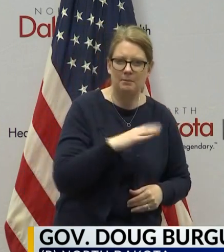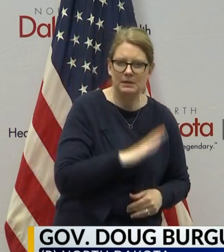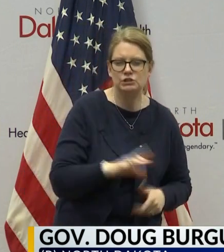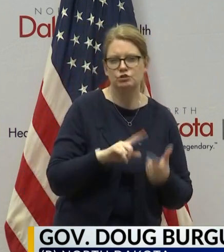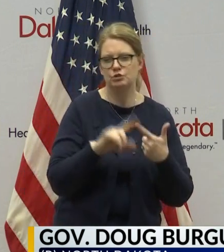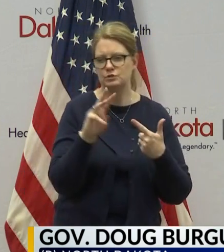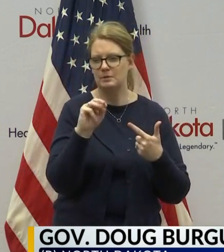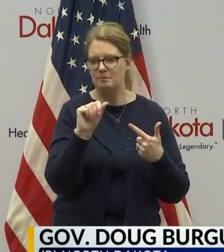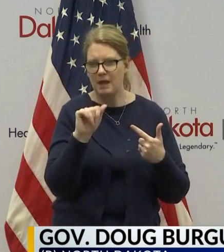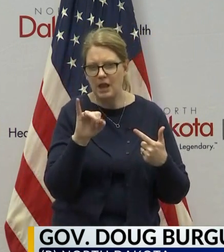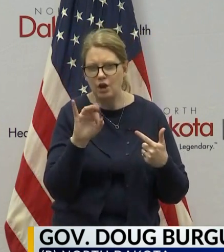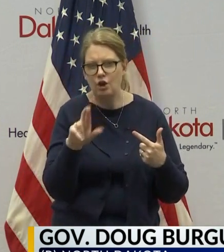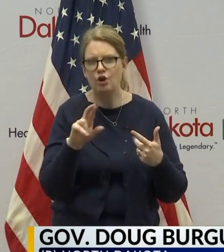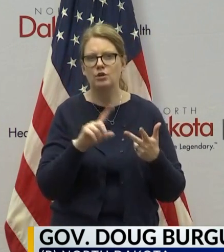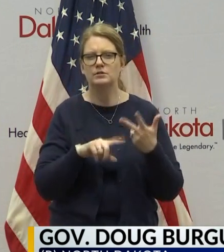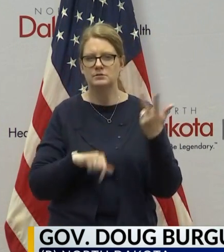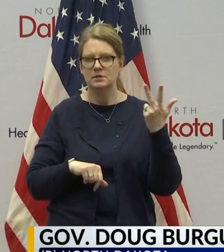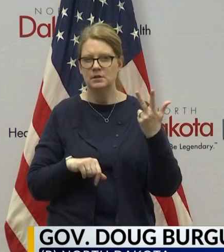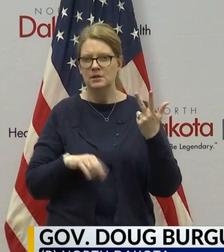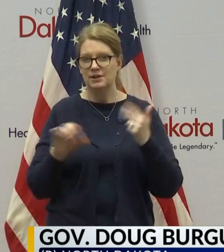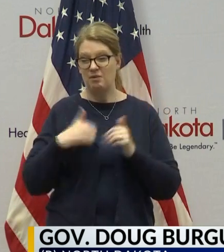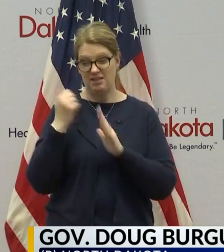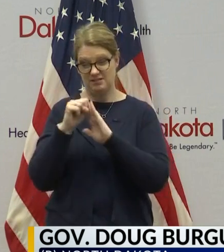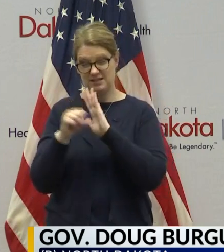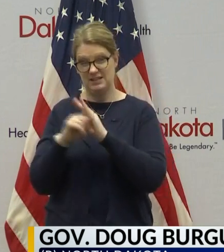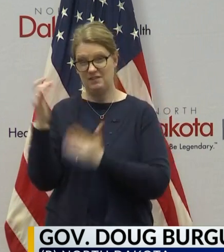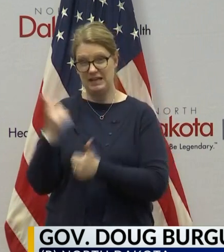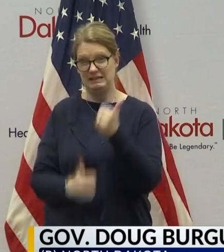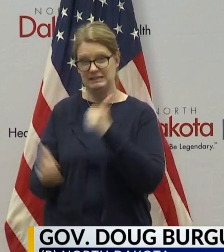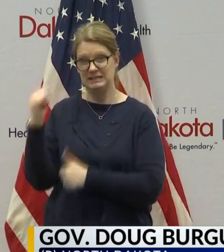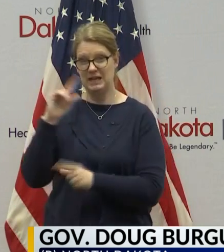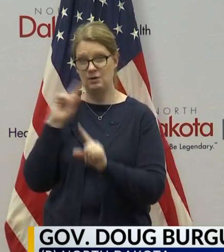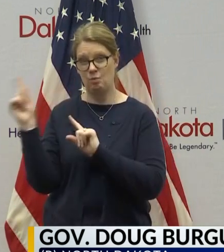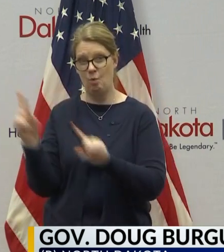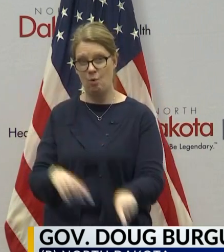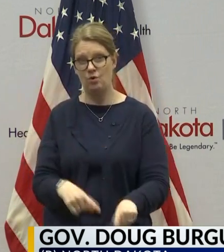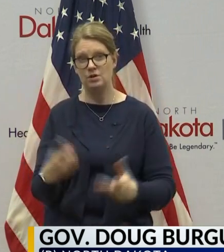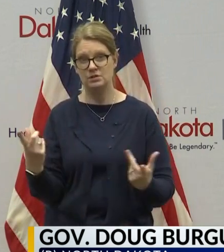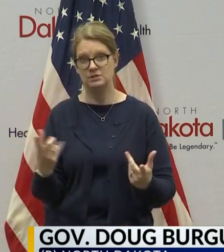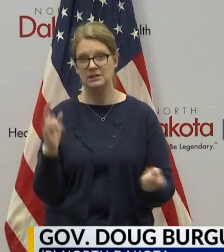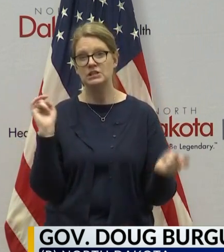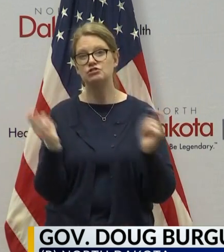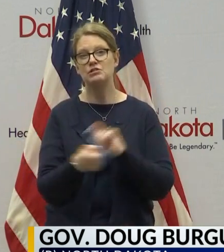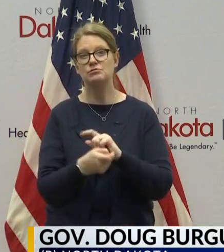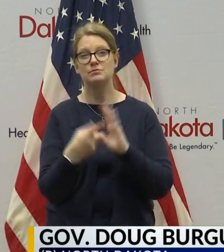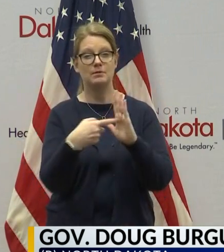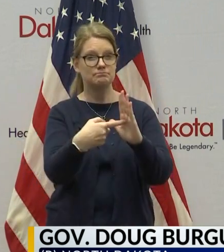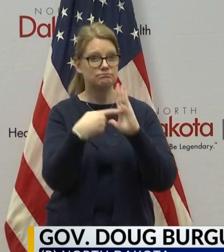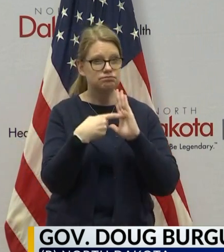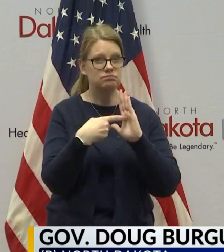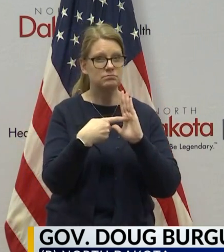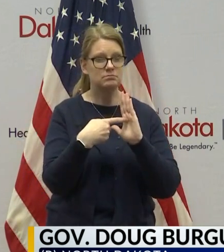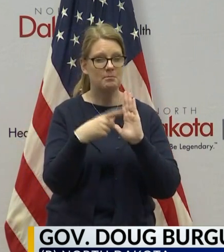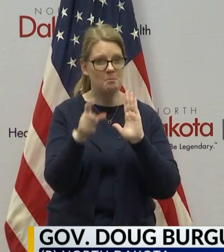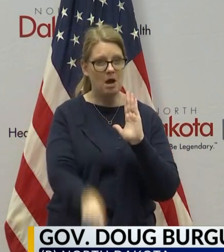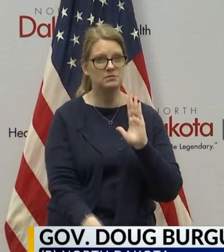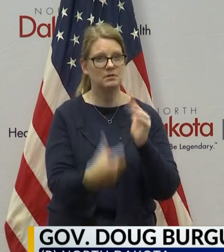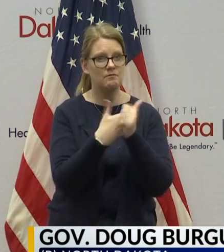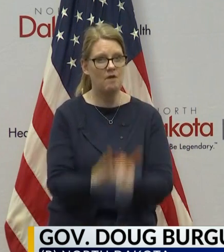Other states have gone to executive orders to turn that into a mandate. We're, again,